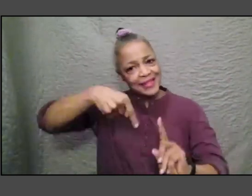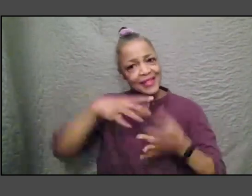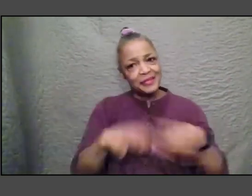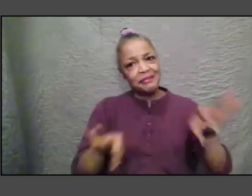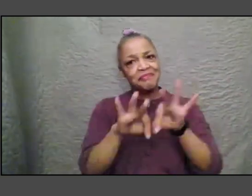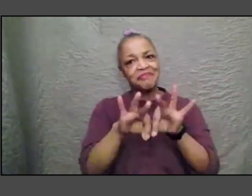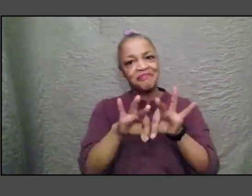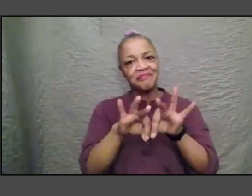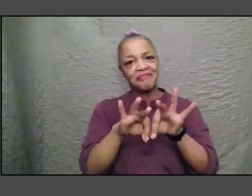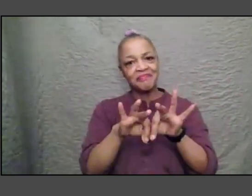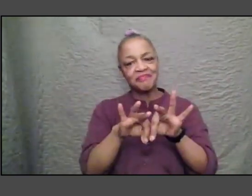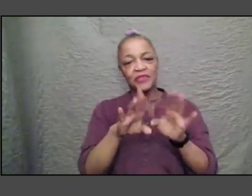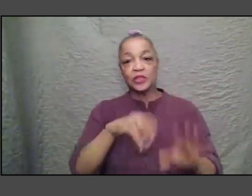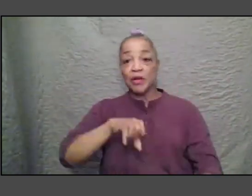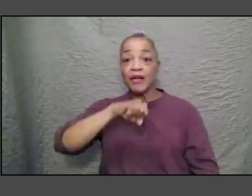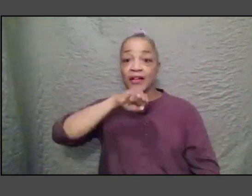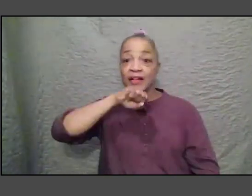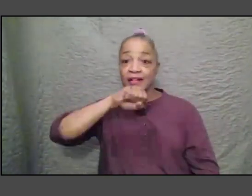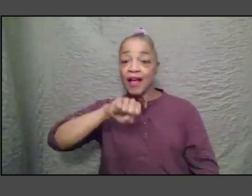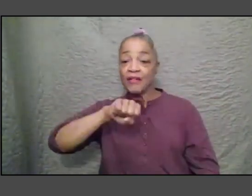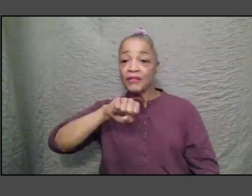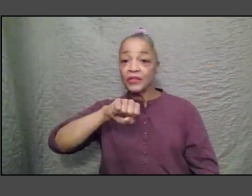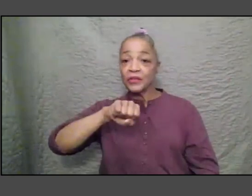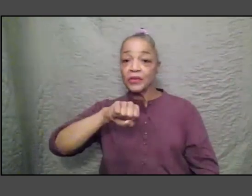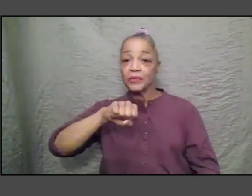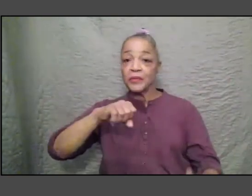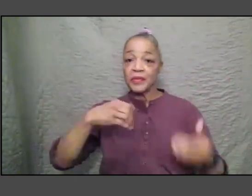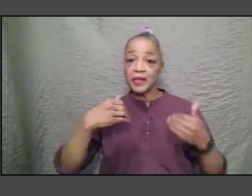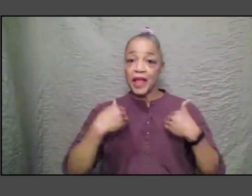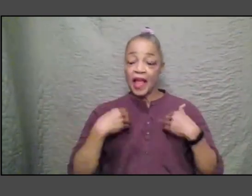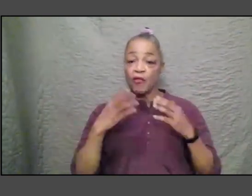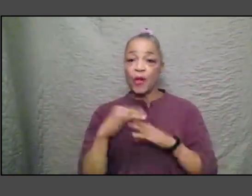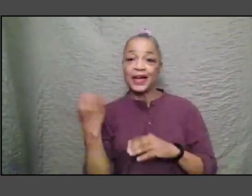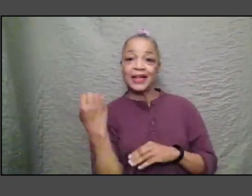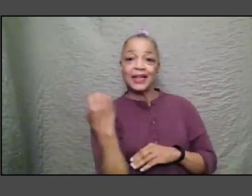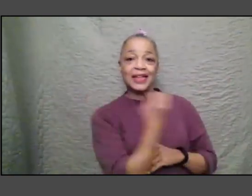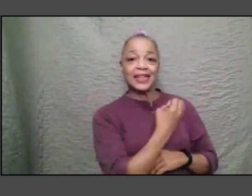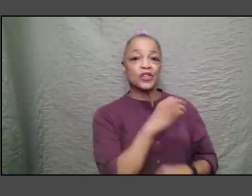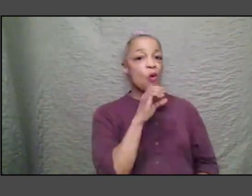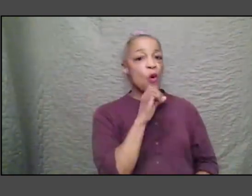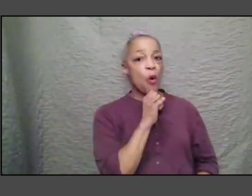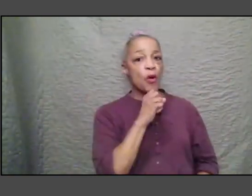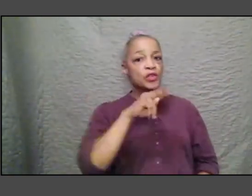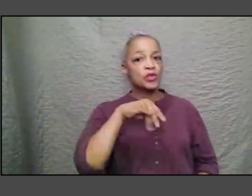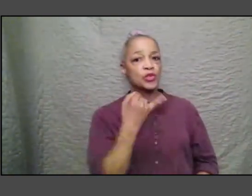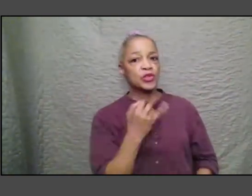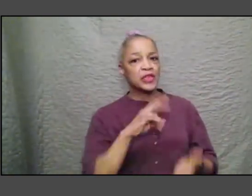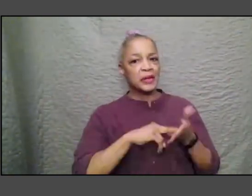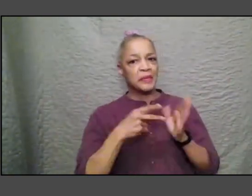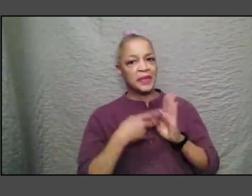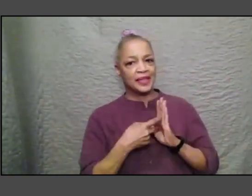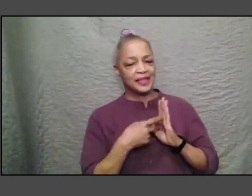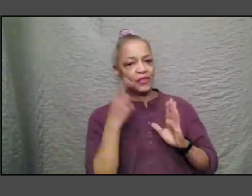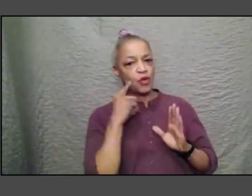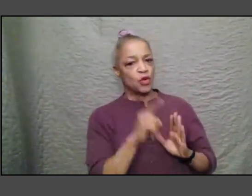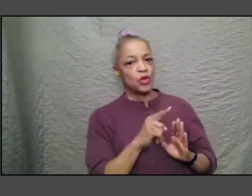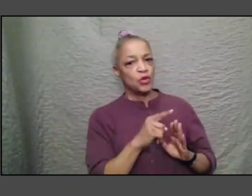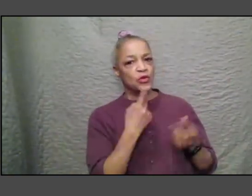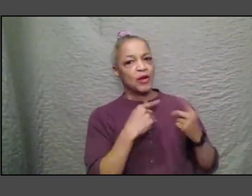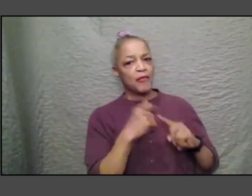to know what what what what east orange means to you being from there well you know um when i built the museum one